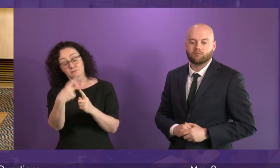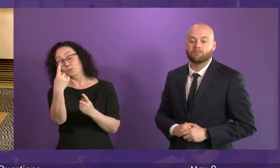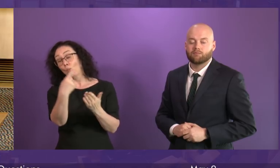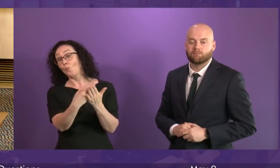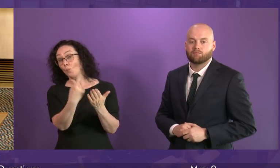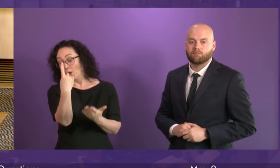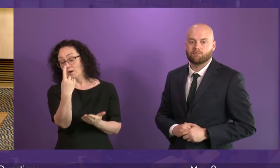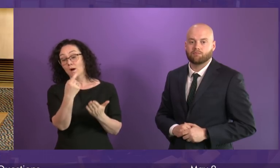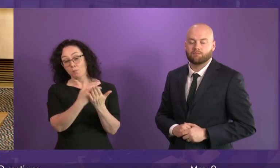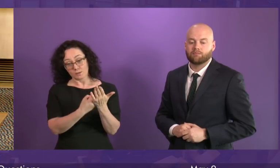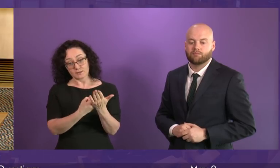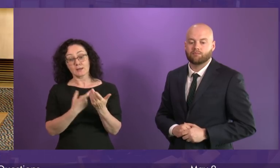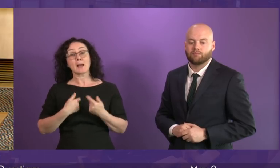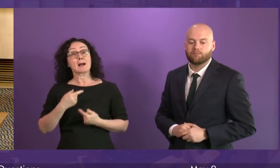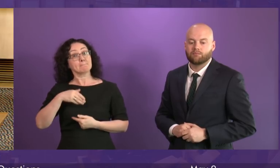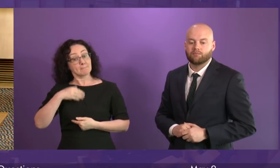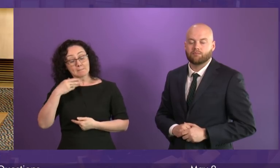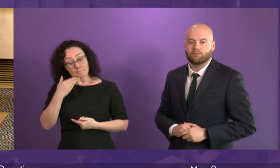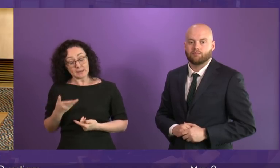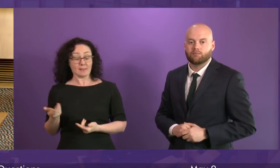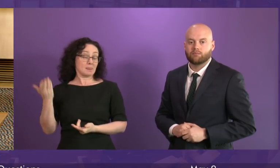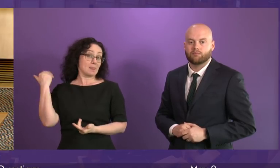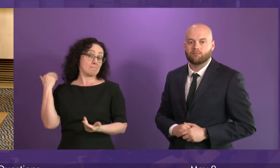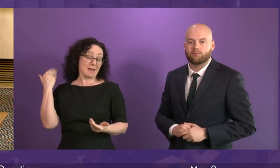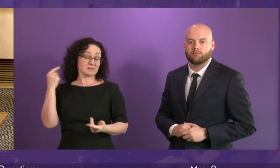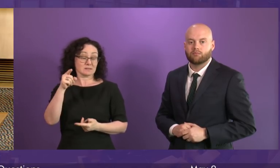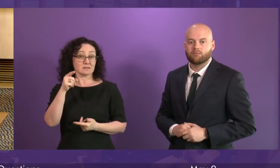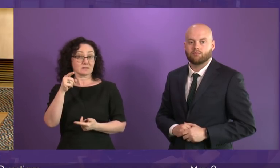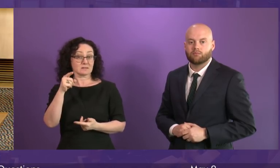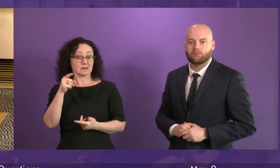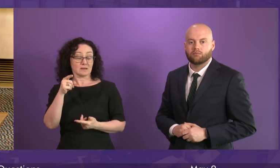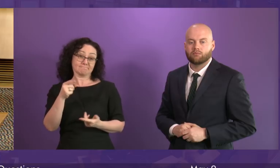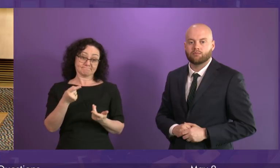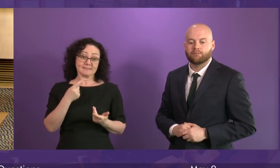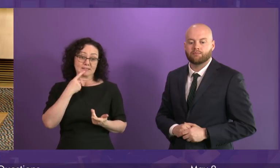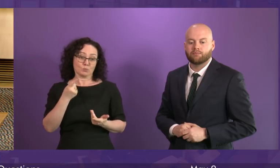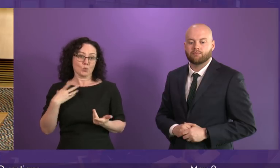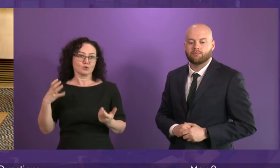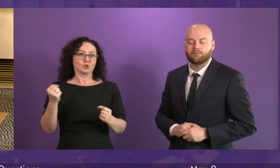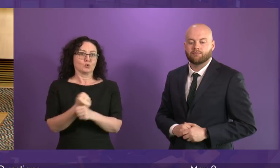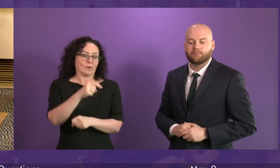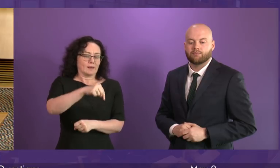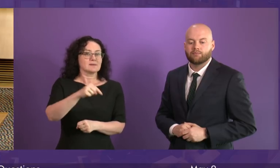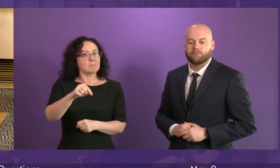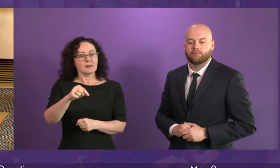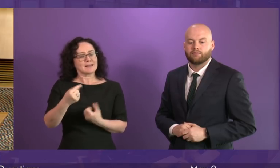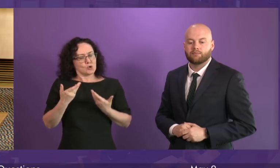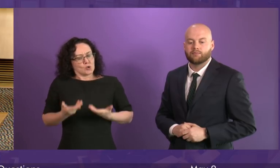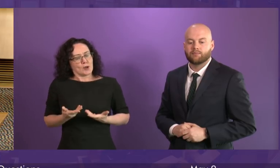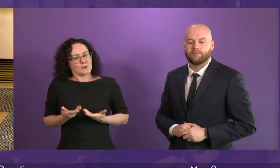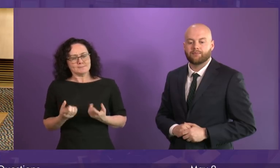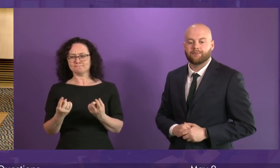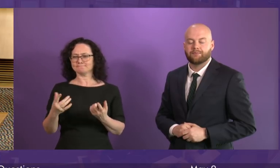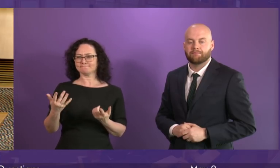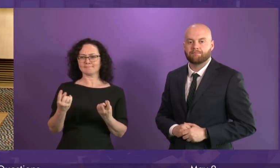made for that. I have made that case often in the past but it doesn't any longer align with the ambition we have to reach net